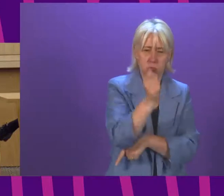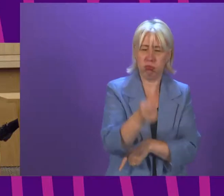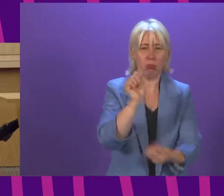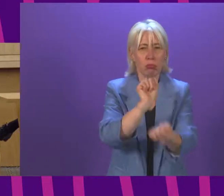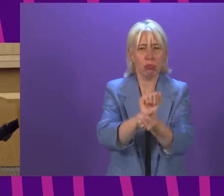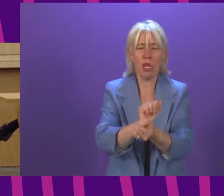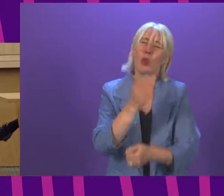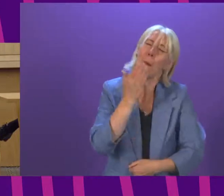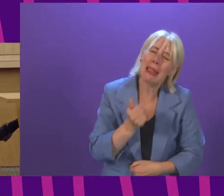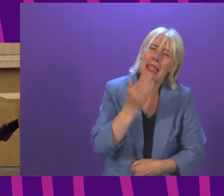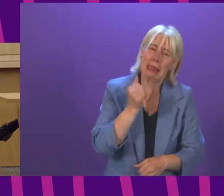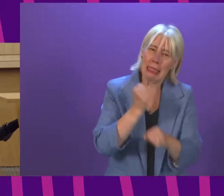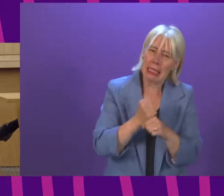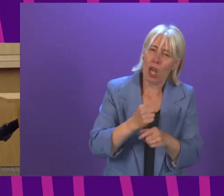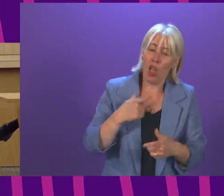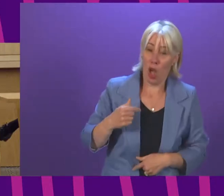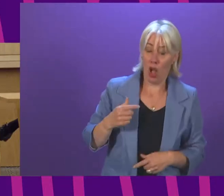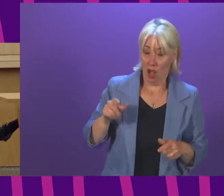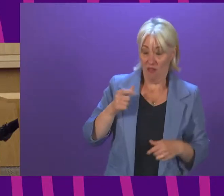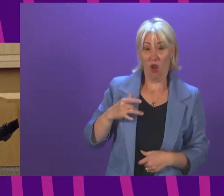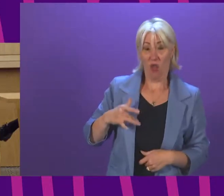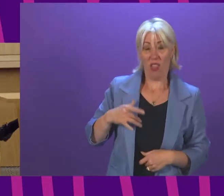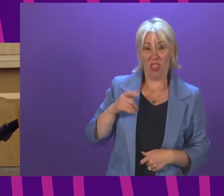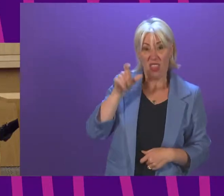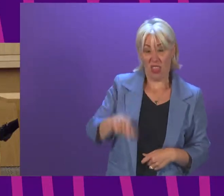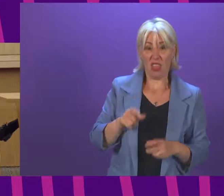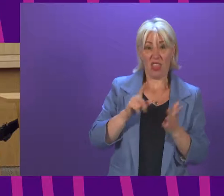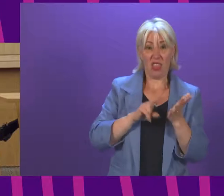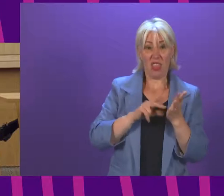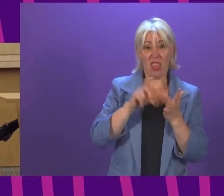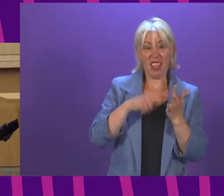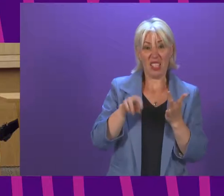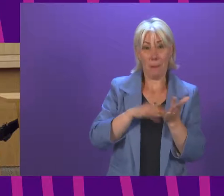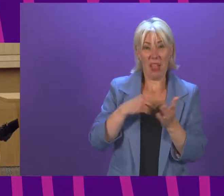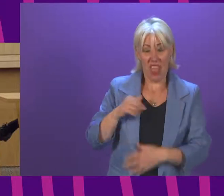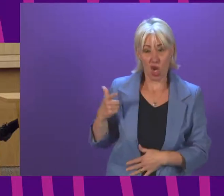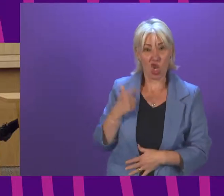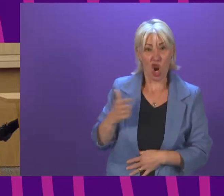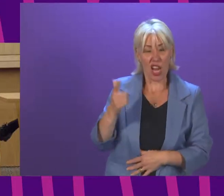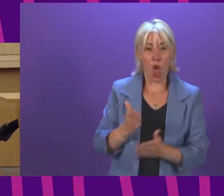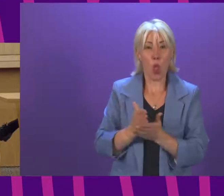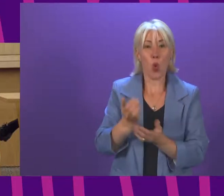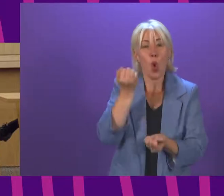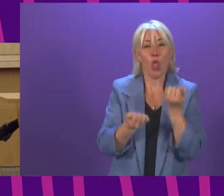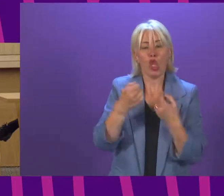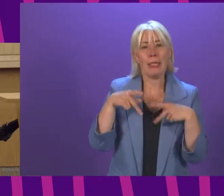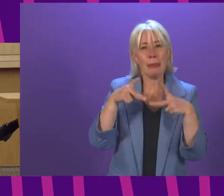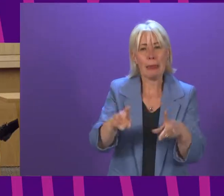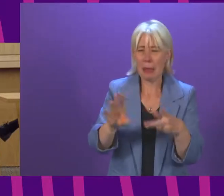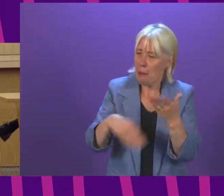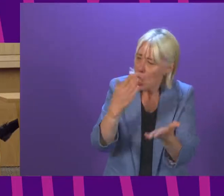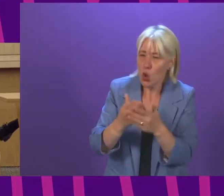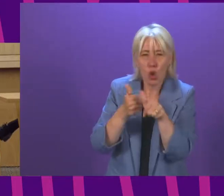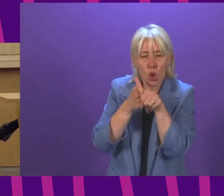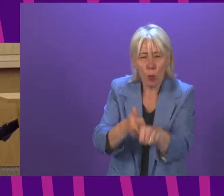the time to look again at the journey of a victim through the justice system, consider the changes that are desperately needed and put the support in place to